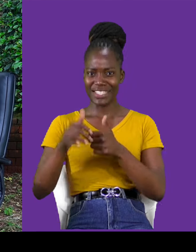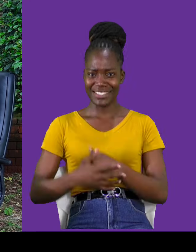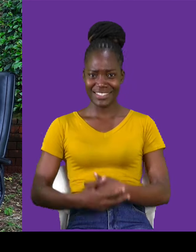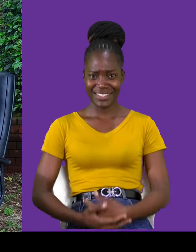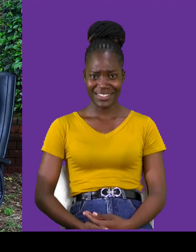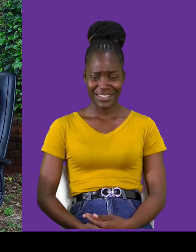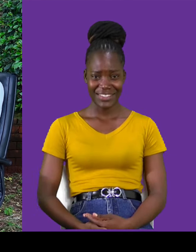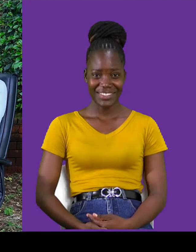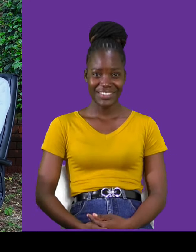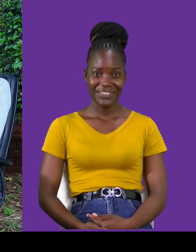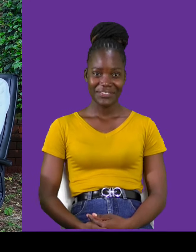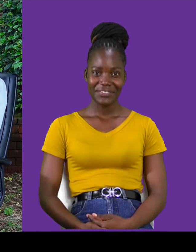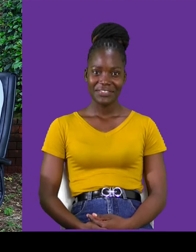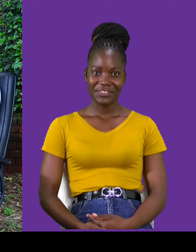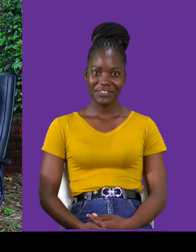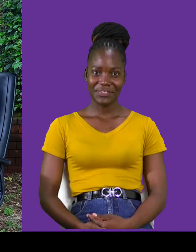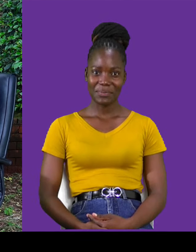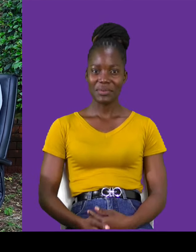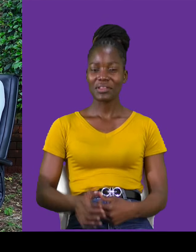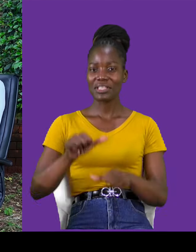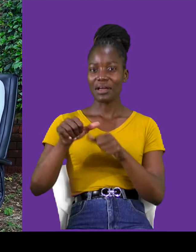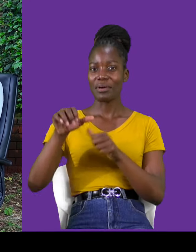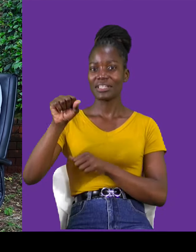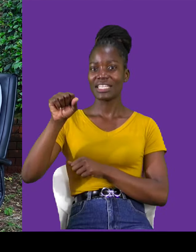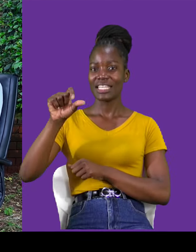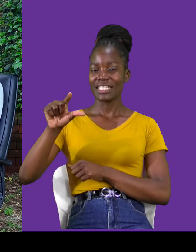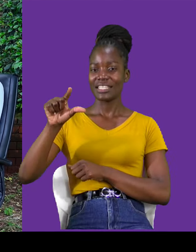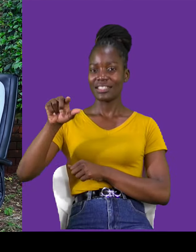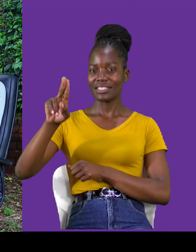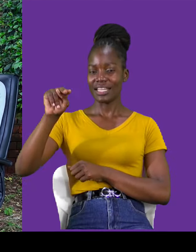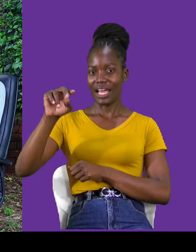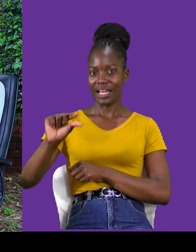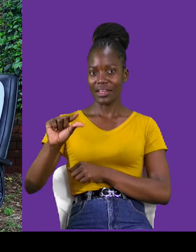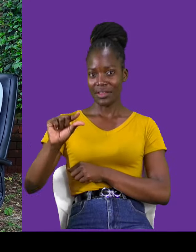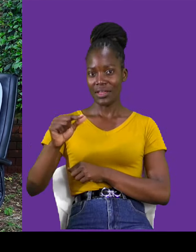It was about those slangs, so you just made me understand that, they also have their own slang,